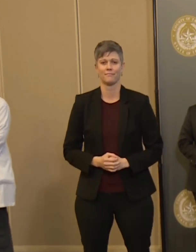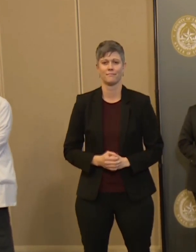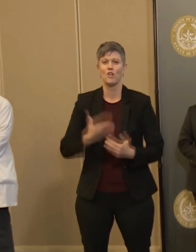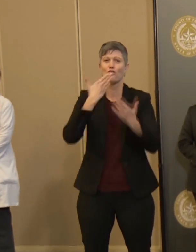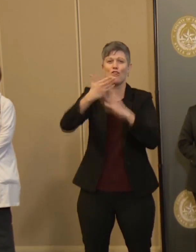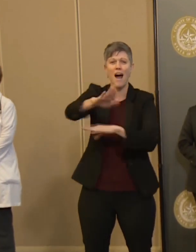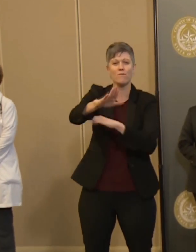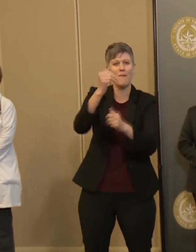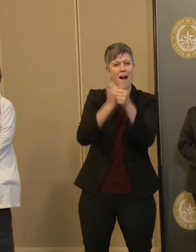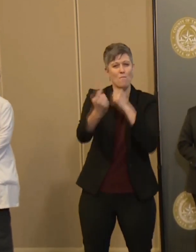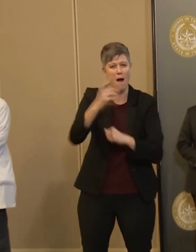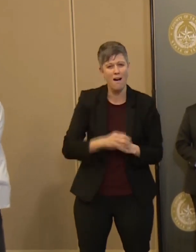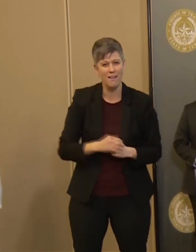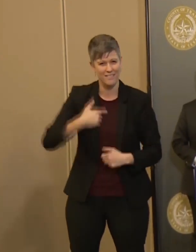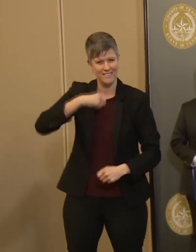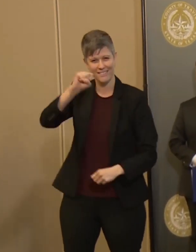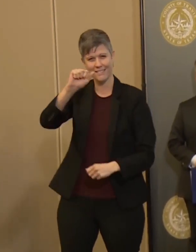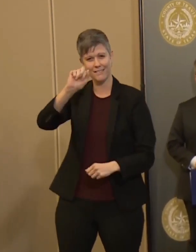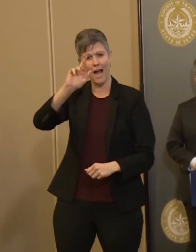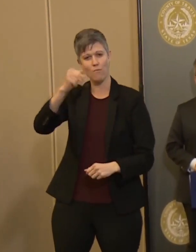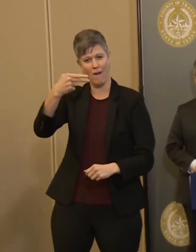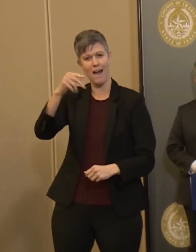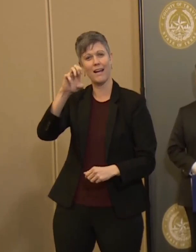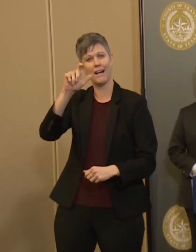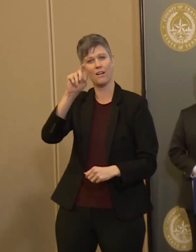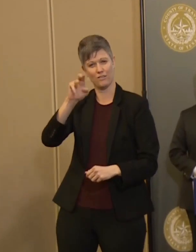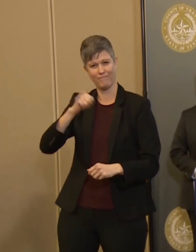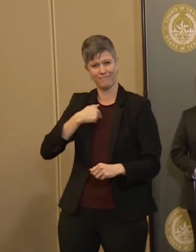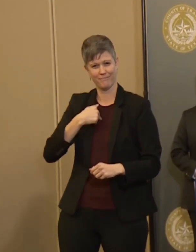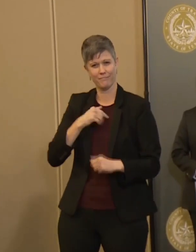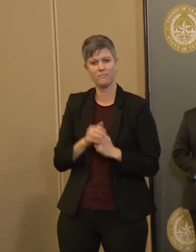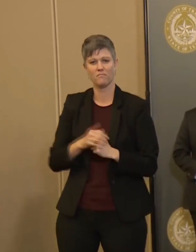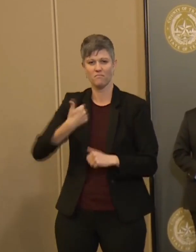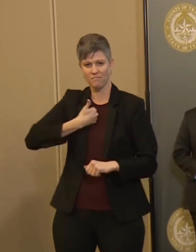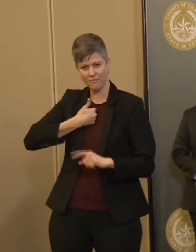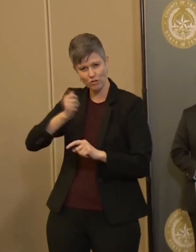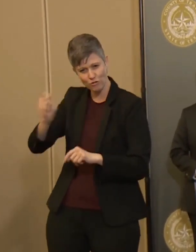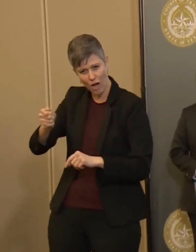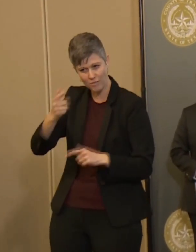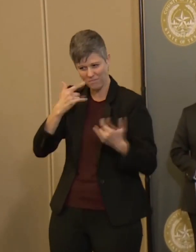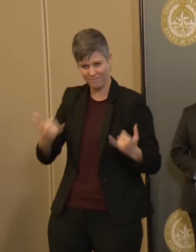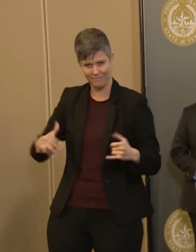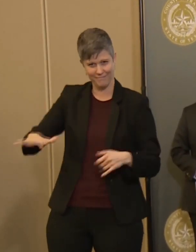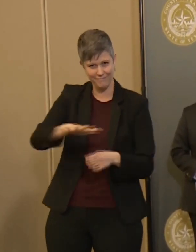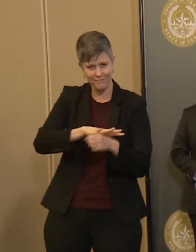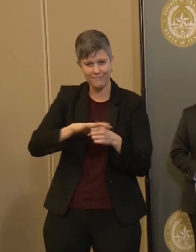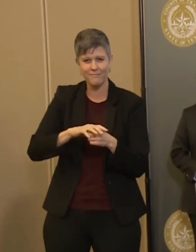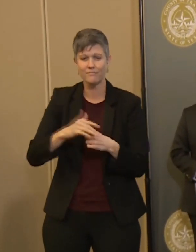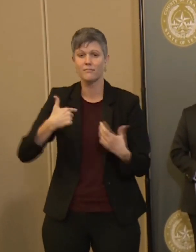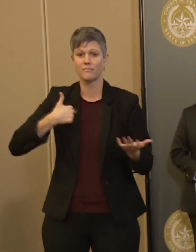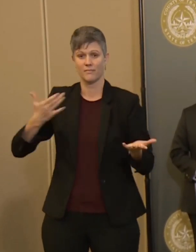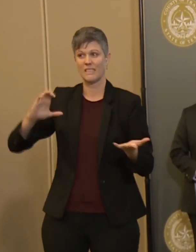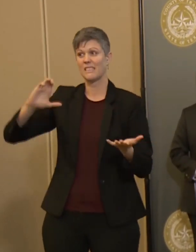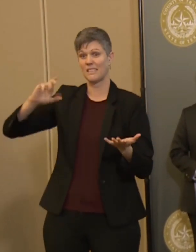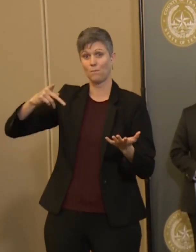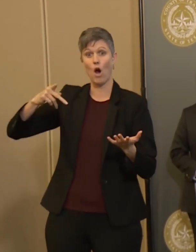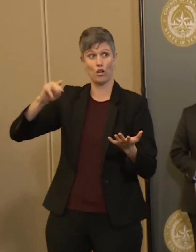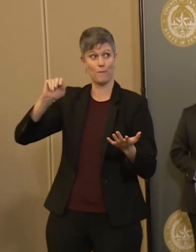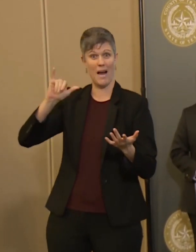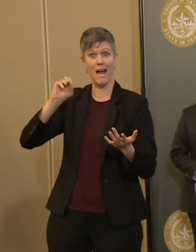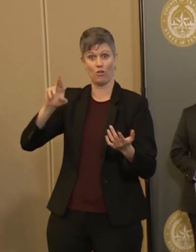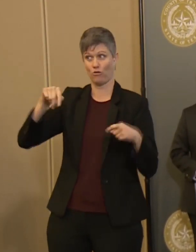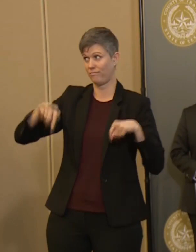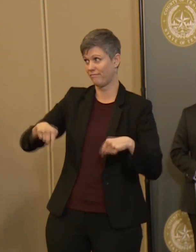I am Sarah Eckhart. I'm the Travis County judge. I also want to welcome, we have the Cedar Park Mayor, Mayor Van Arsdale here.